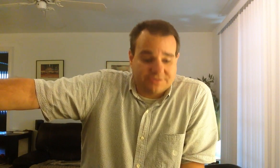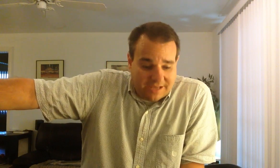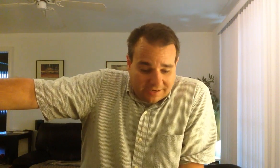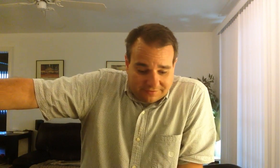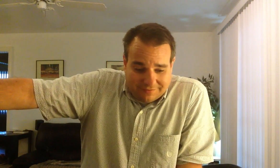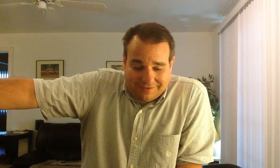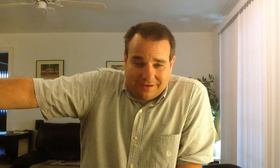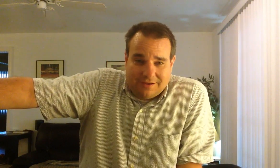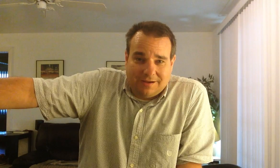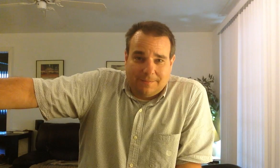understand.